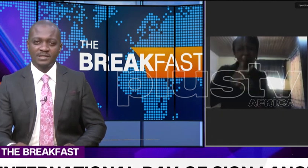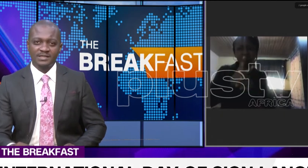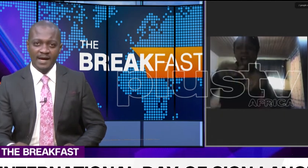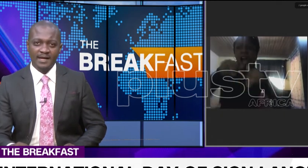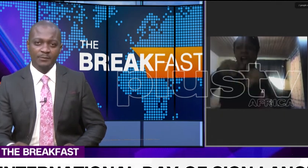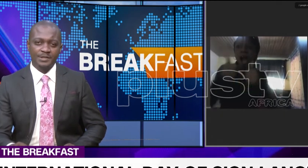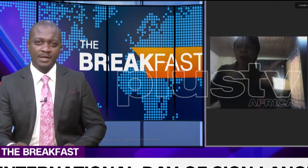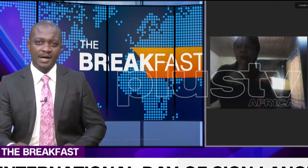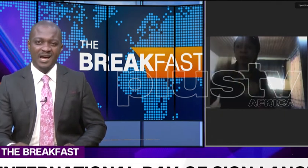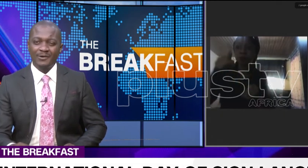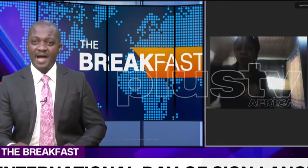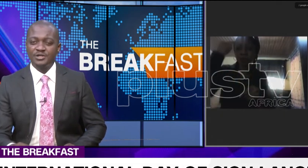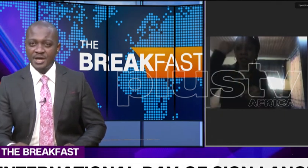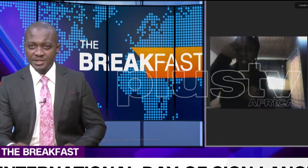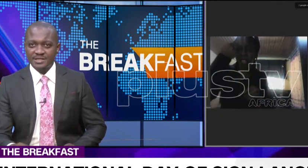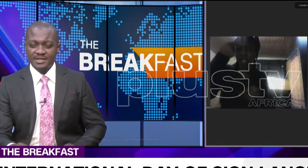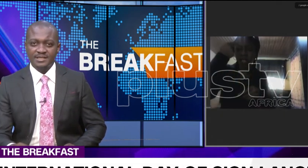sign language in our education system?